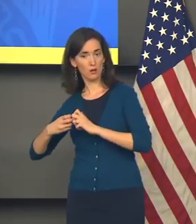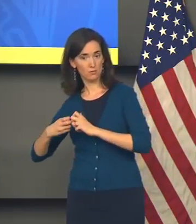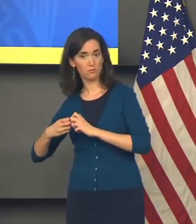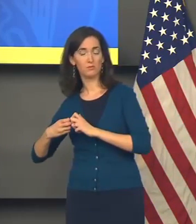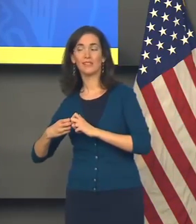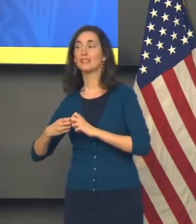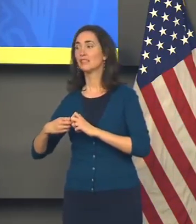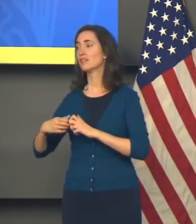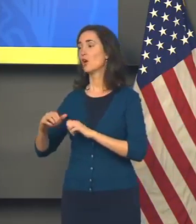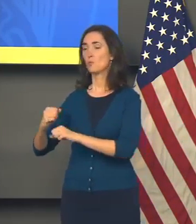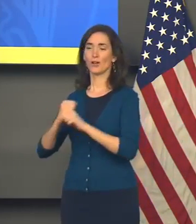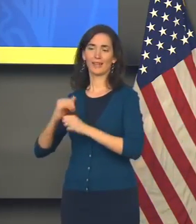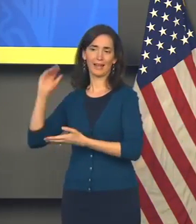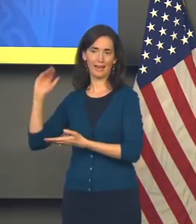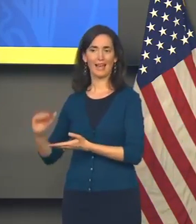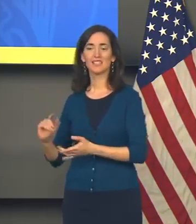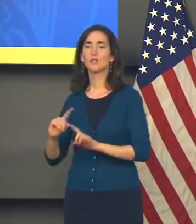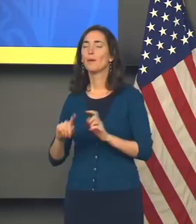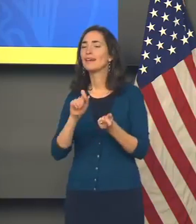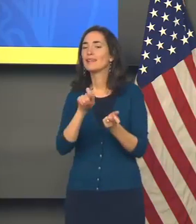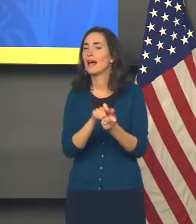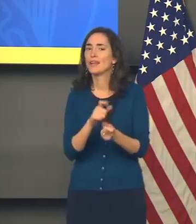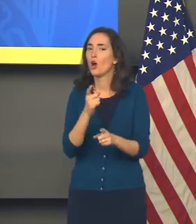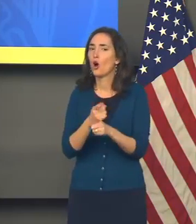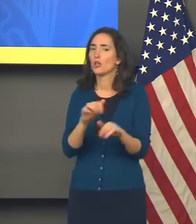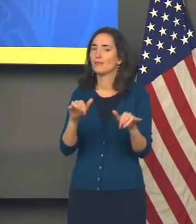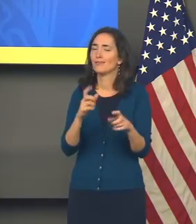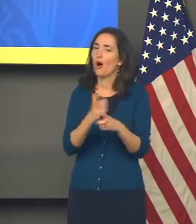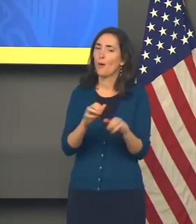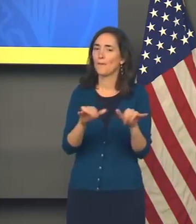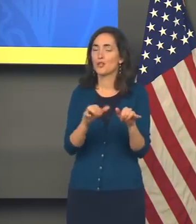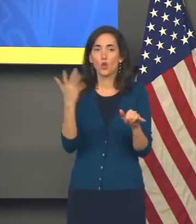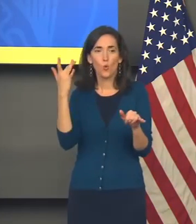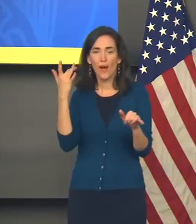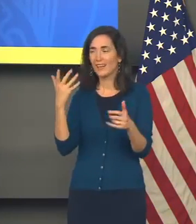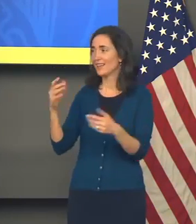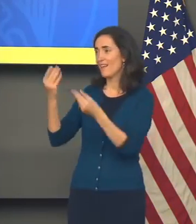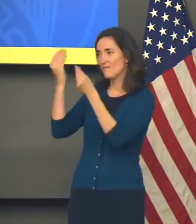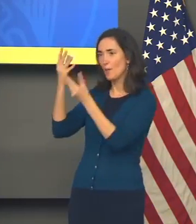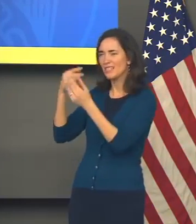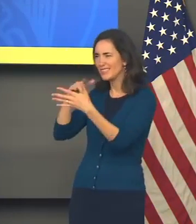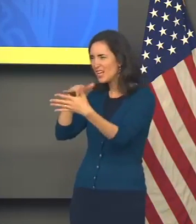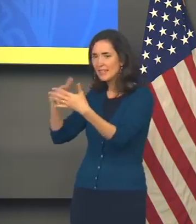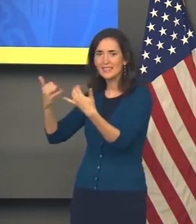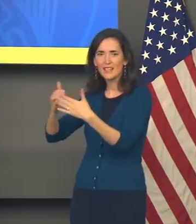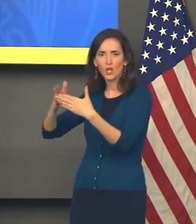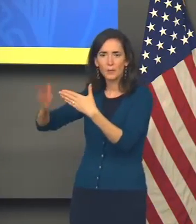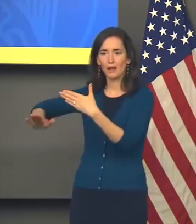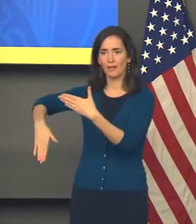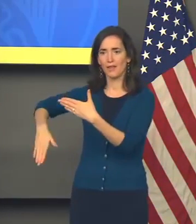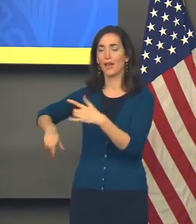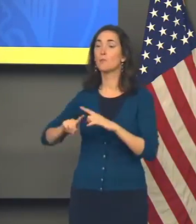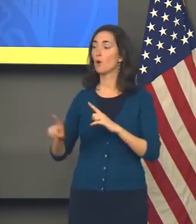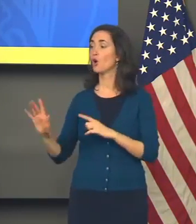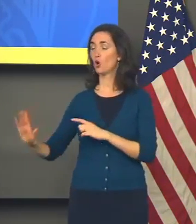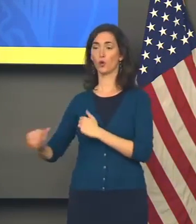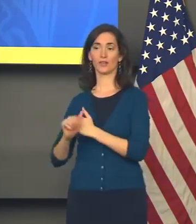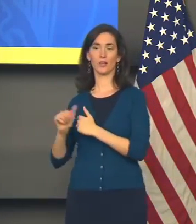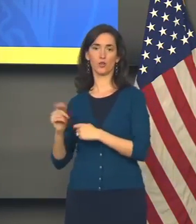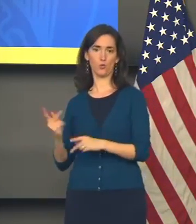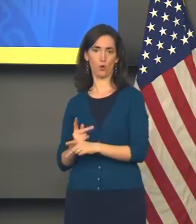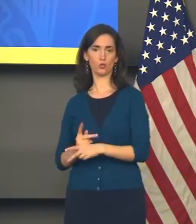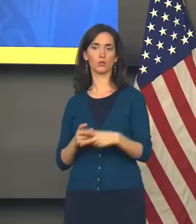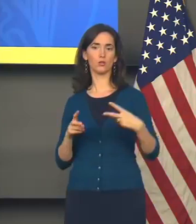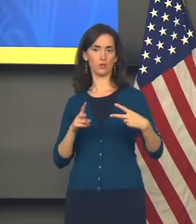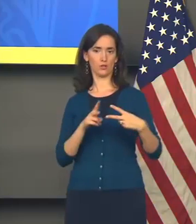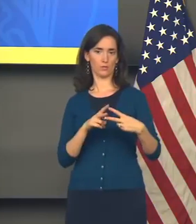quantify it because the data is still coming on it. But they, but they are more at risk. And it's really two reasons why. Number one, they